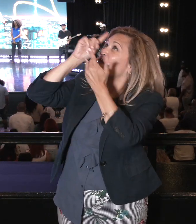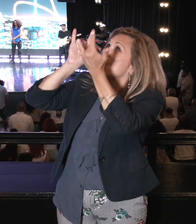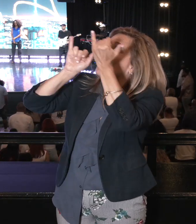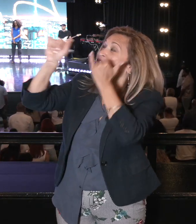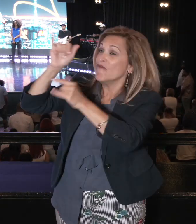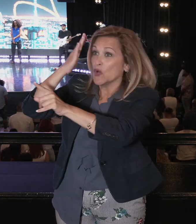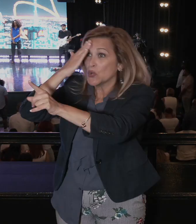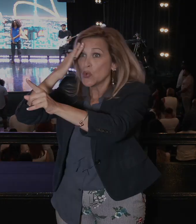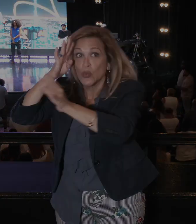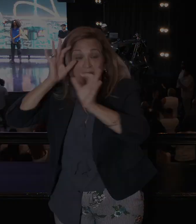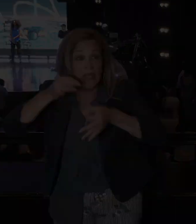Amen. Amen. Amen.